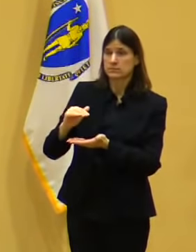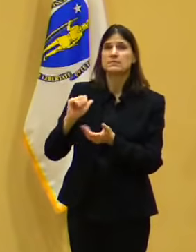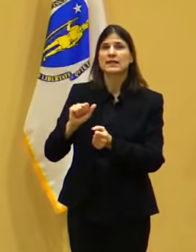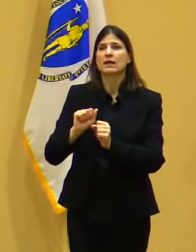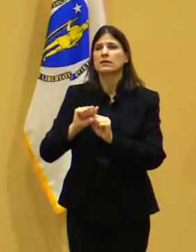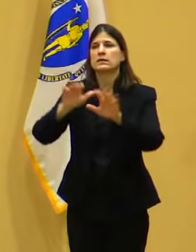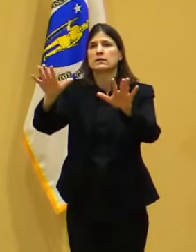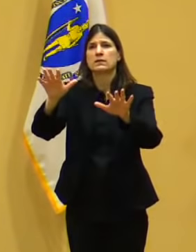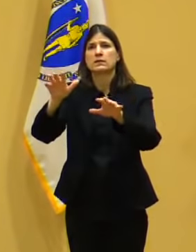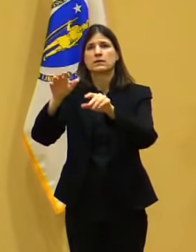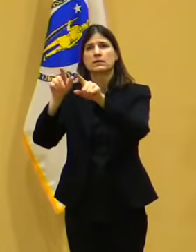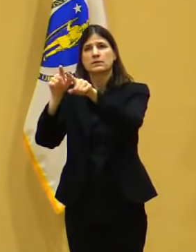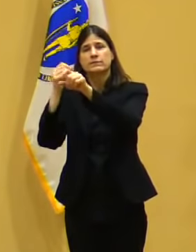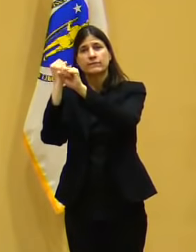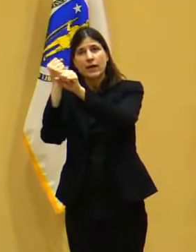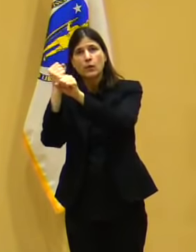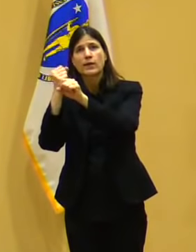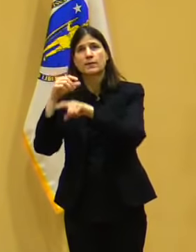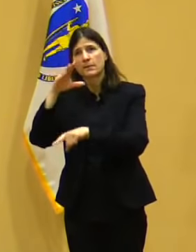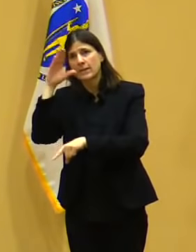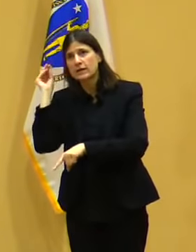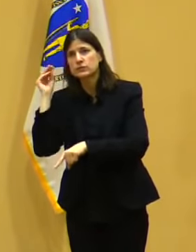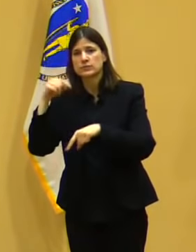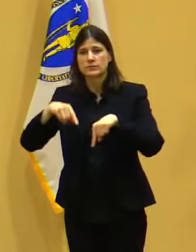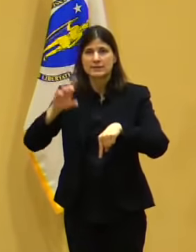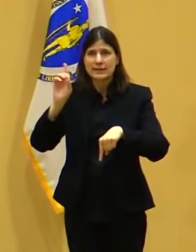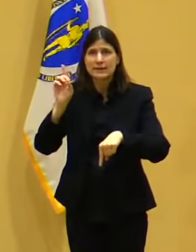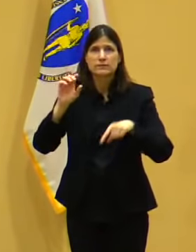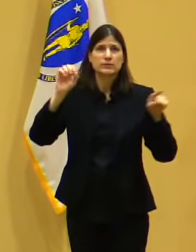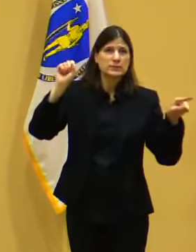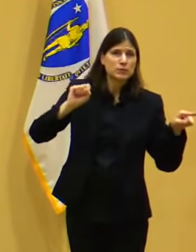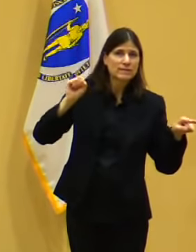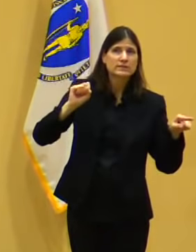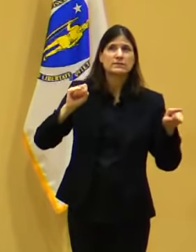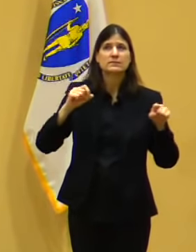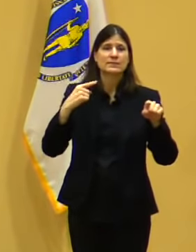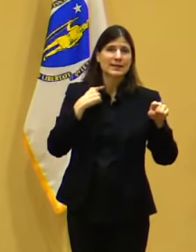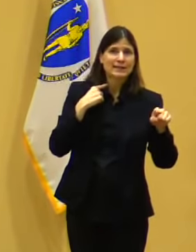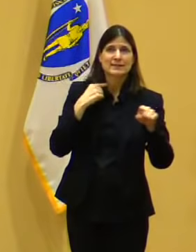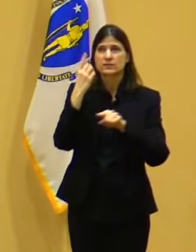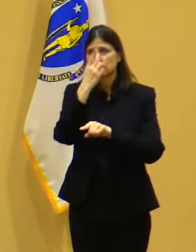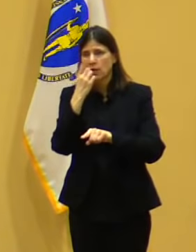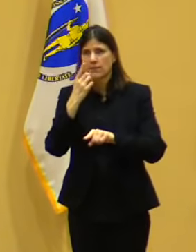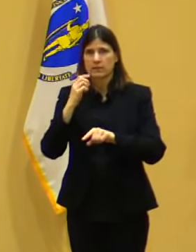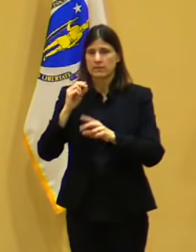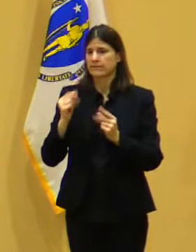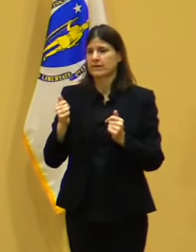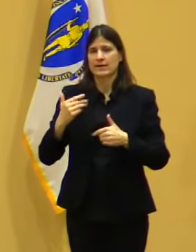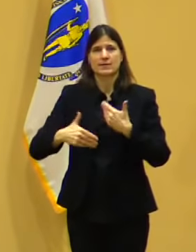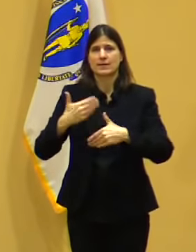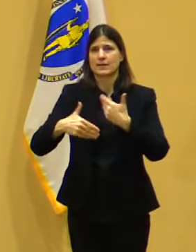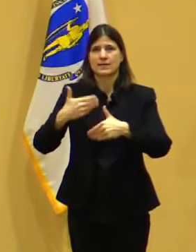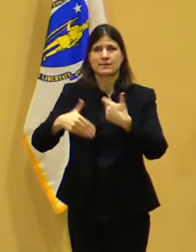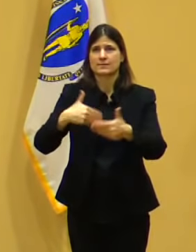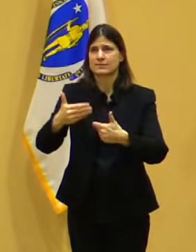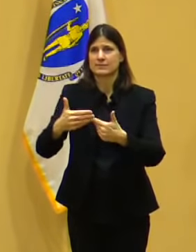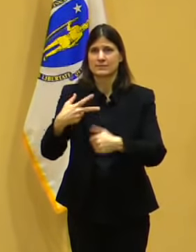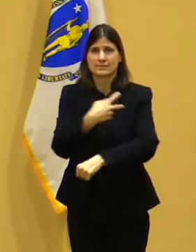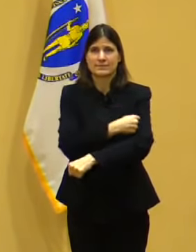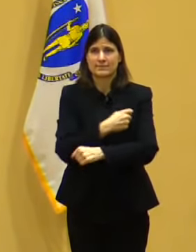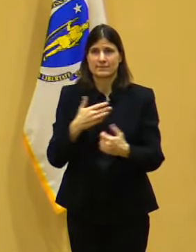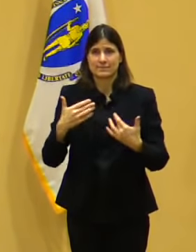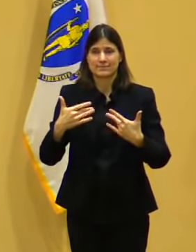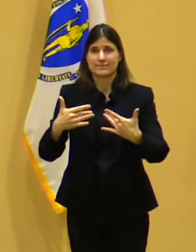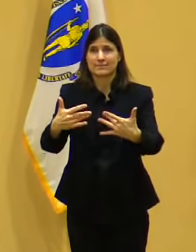Like, when do we need to have that level of capacity? And they gave me the same answer I gave you, which is we, you know,